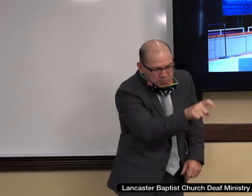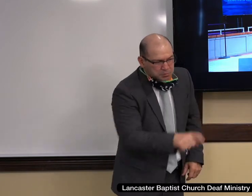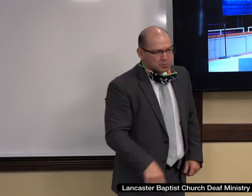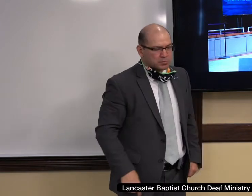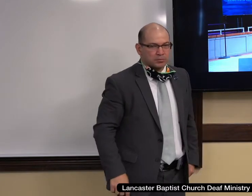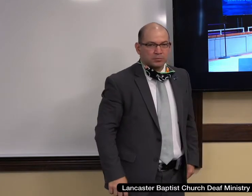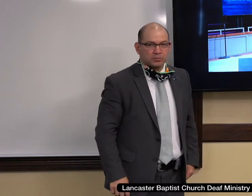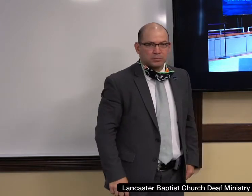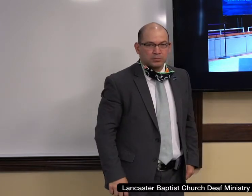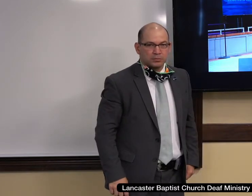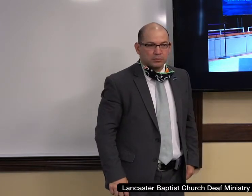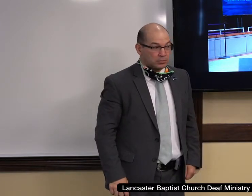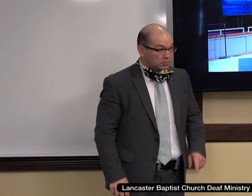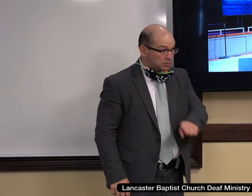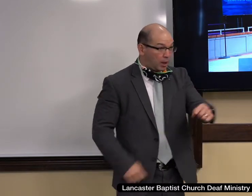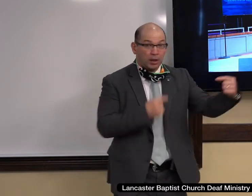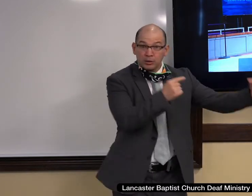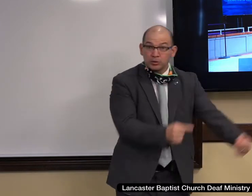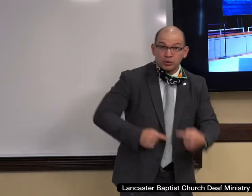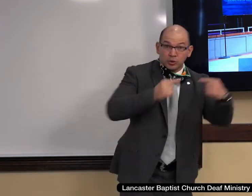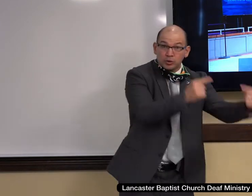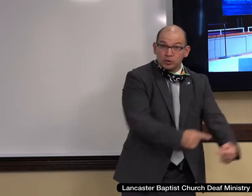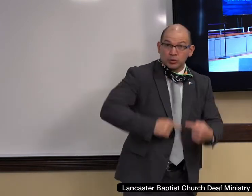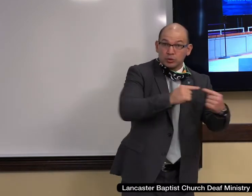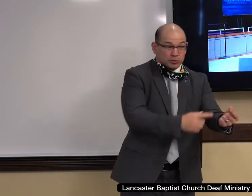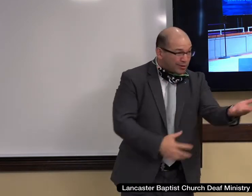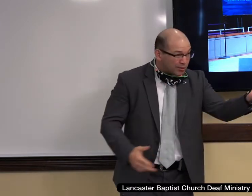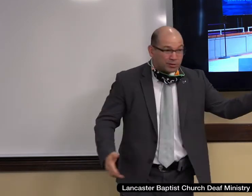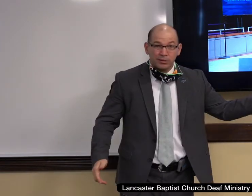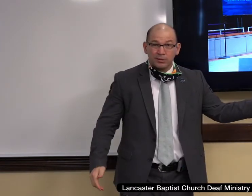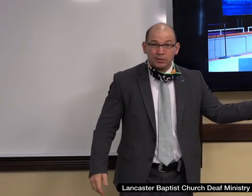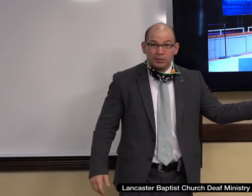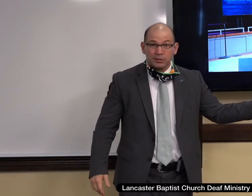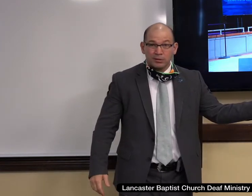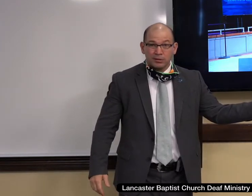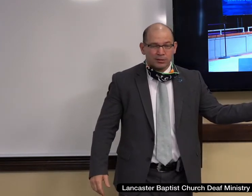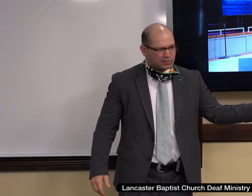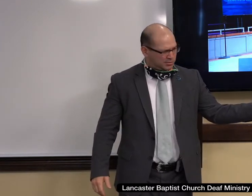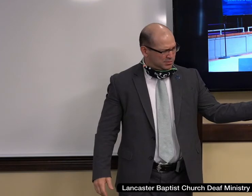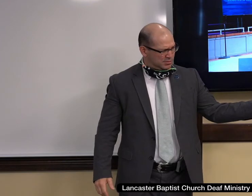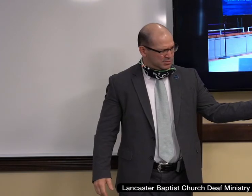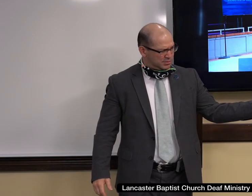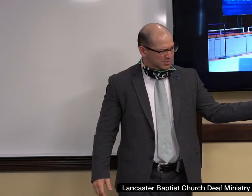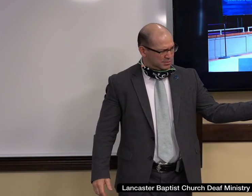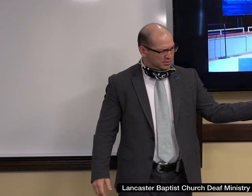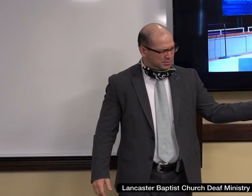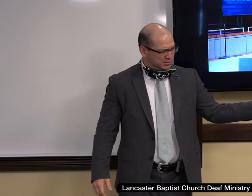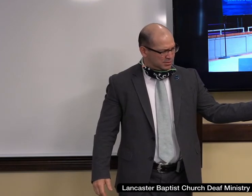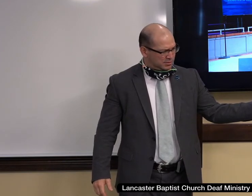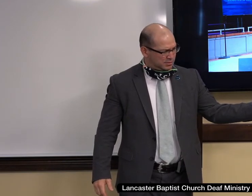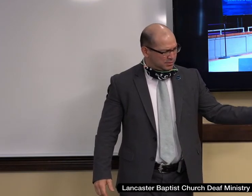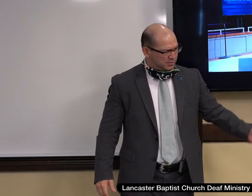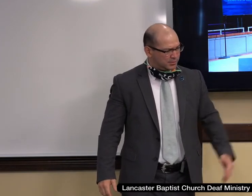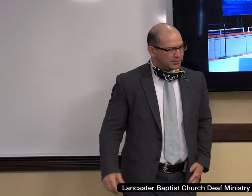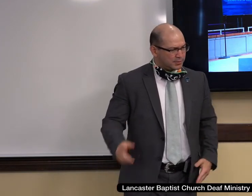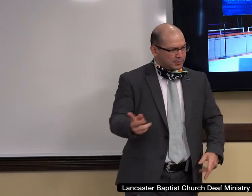This is true. Can an atheist be a pastor in our denomination? The pastor's name was Greta Bosper.